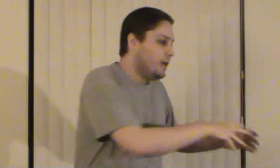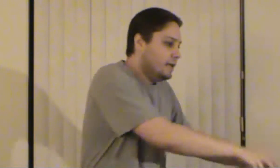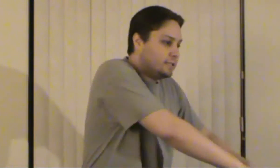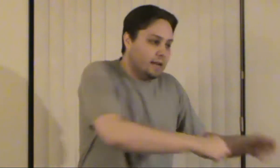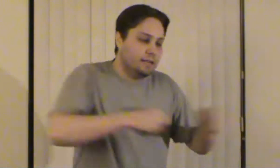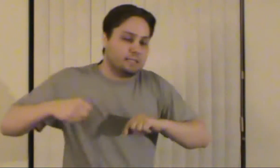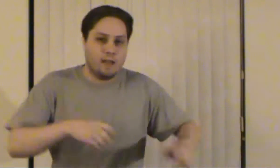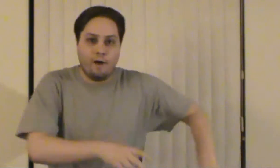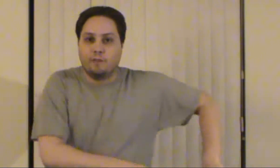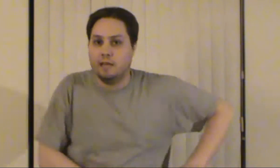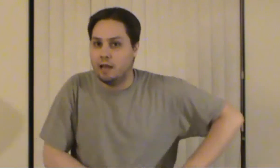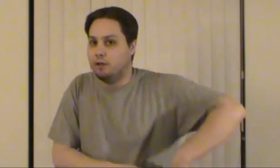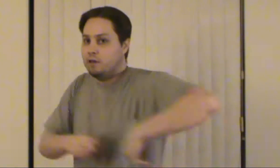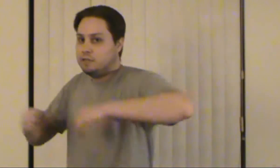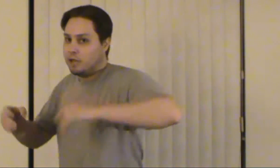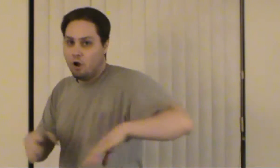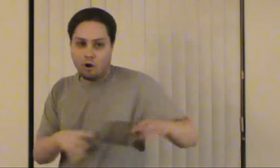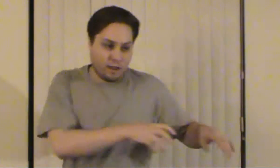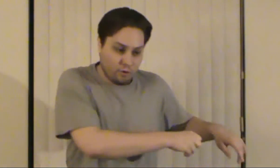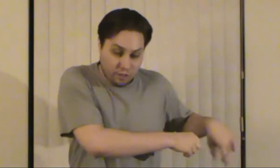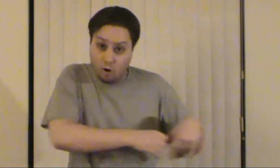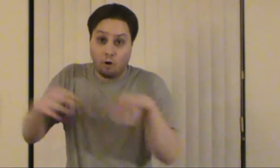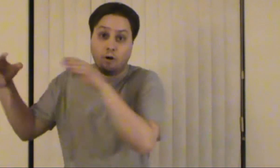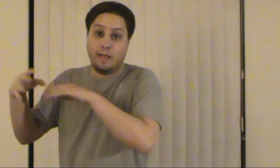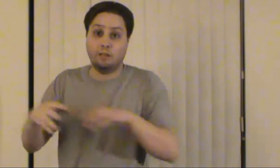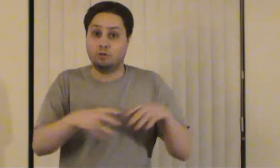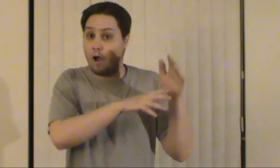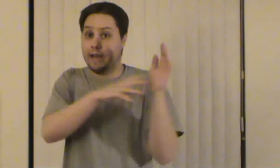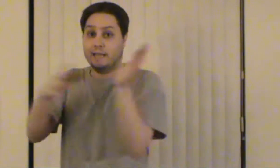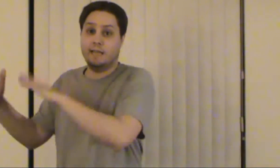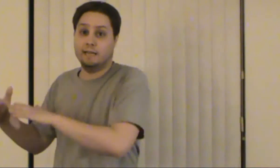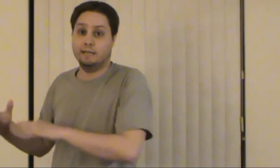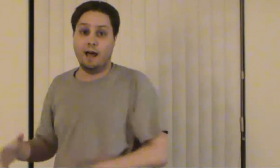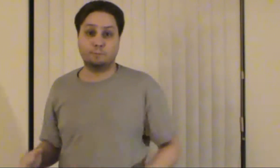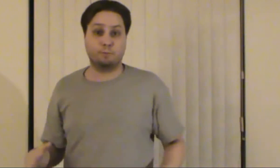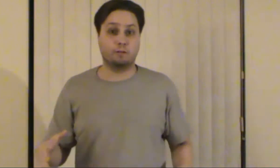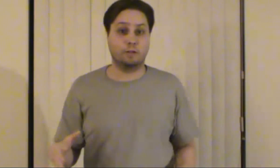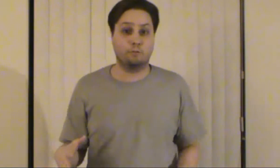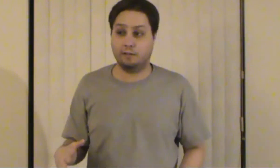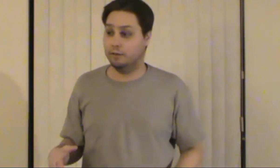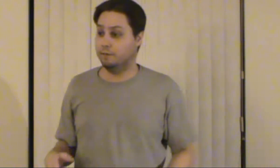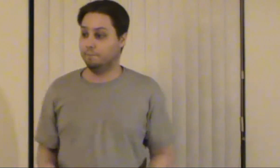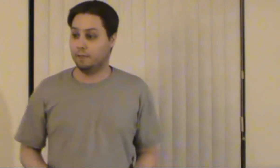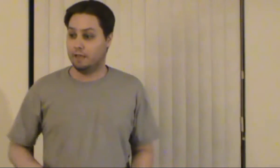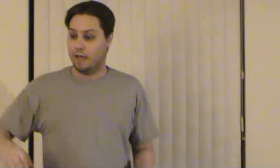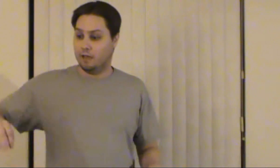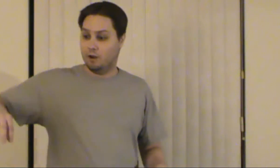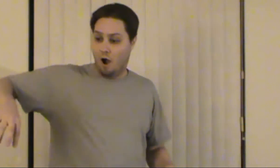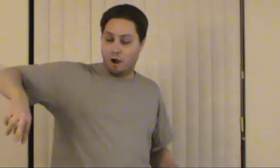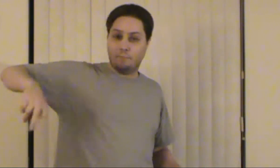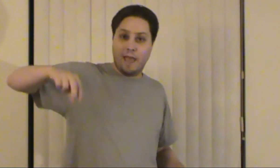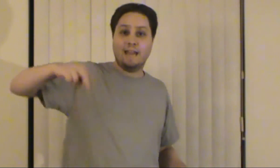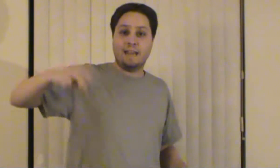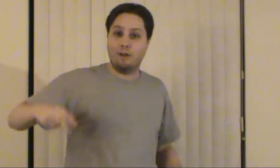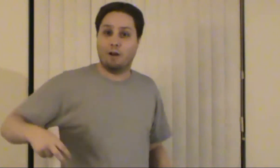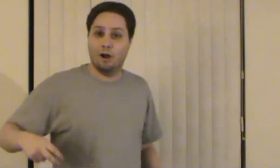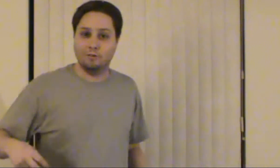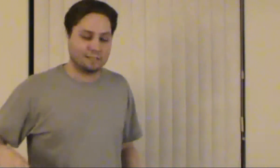is getting the stuff getting out it's like her and they're hurrying they're trying to get into the hospital really quickly and then our main heroes